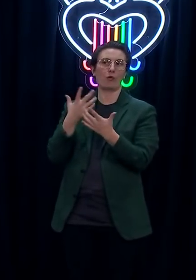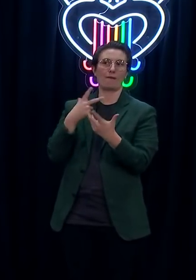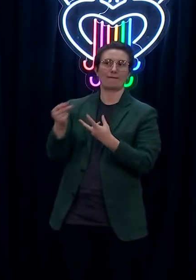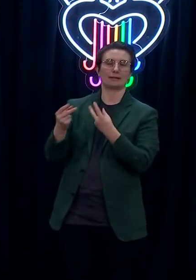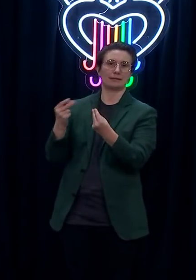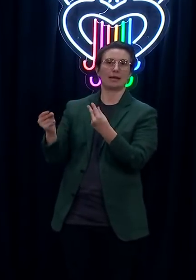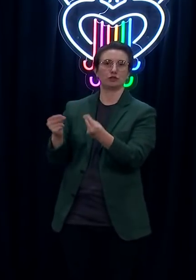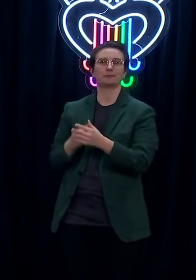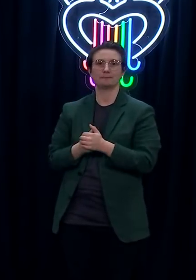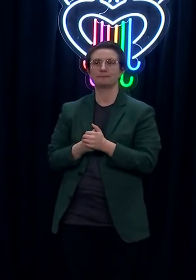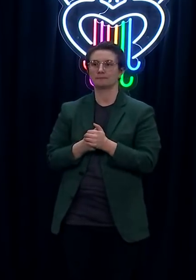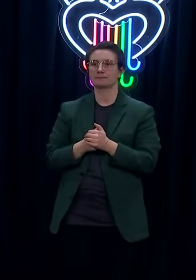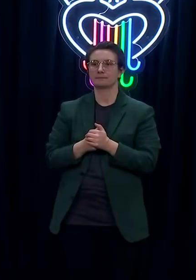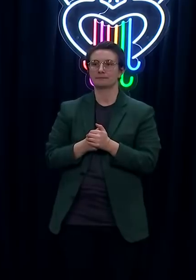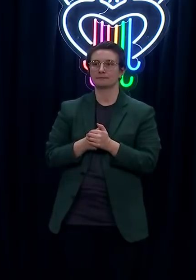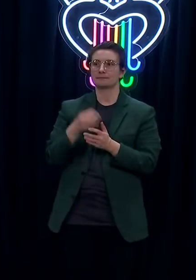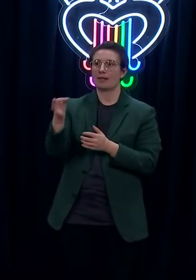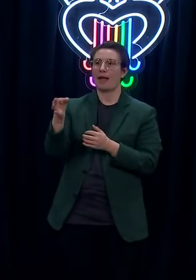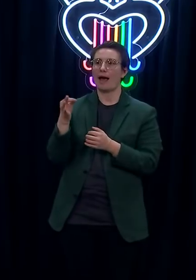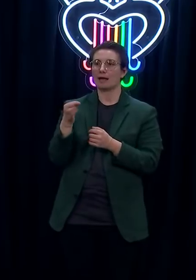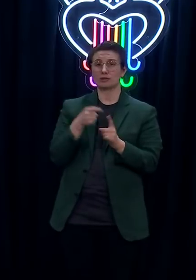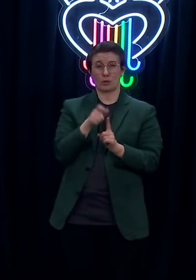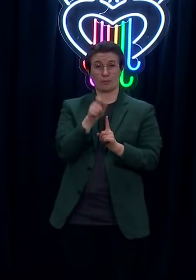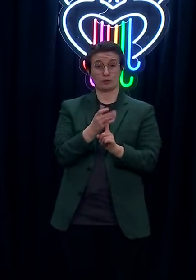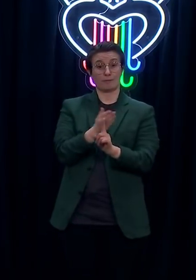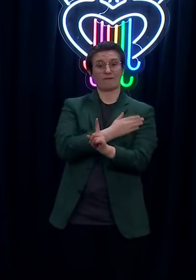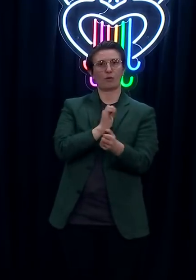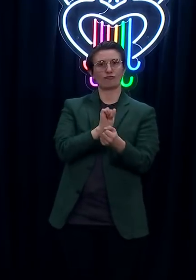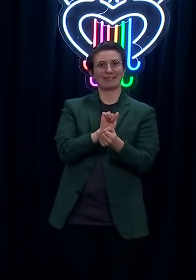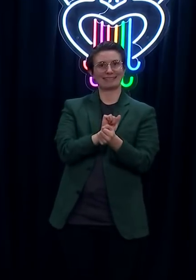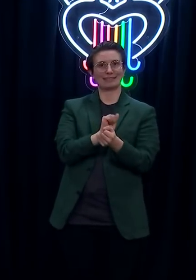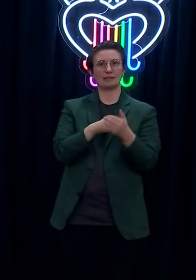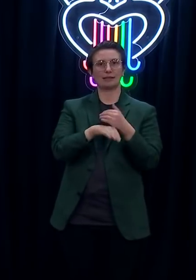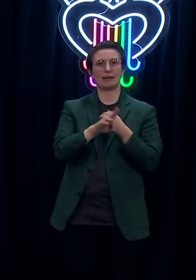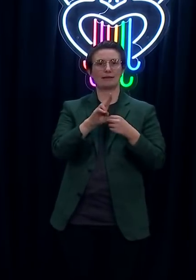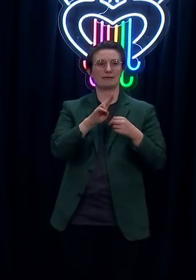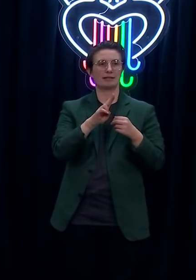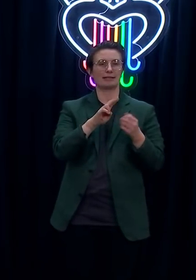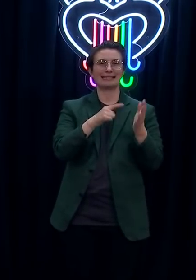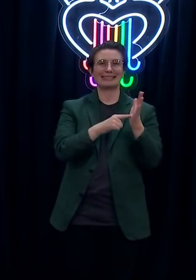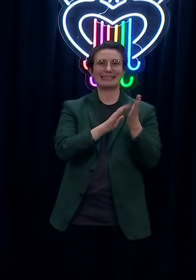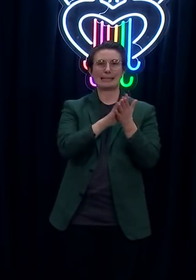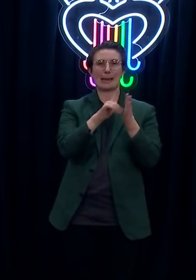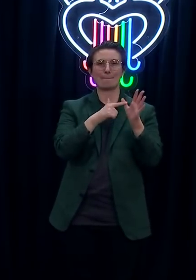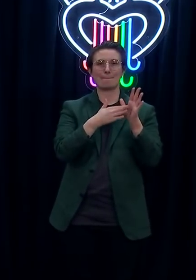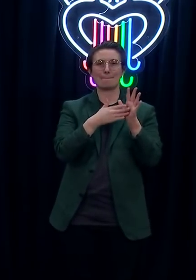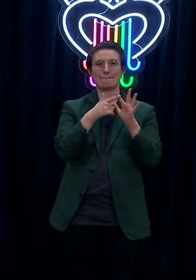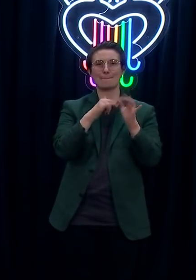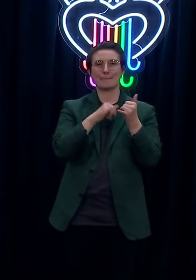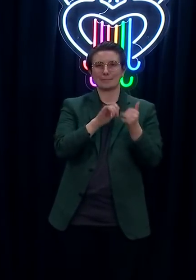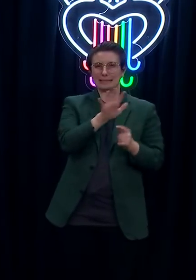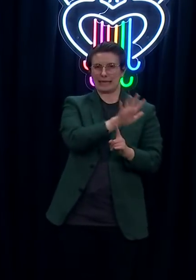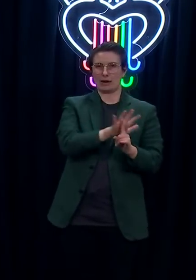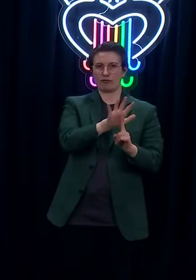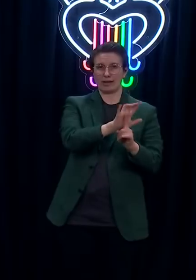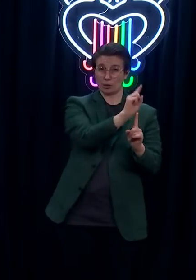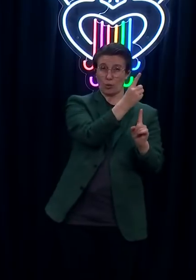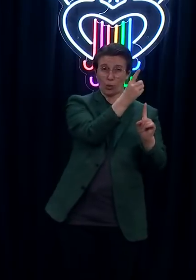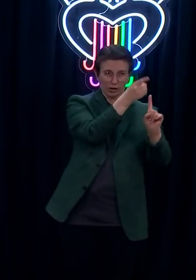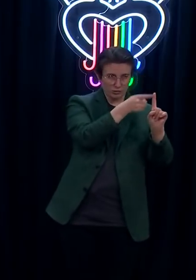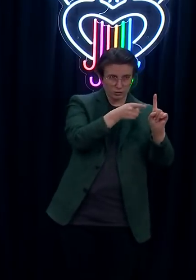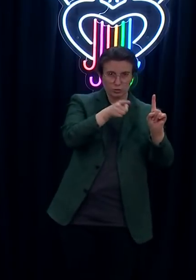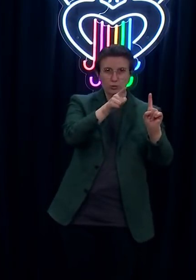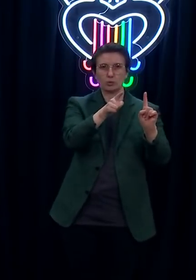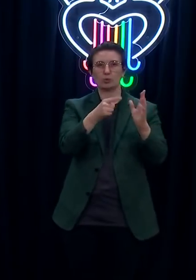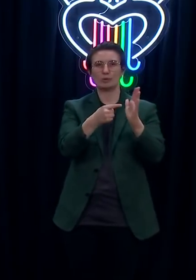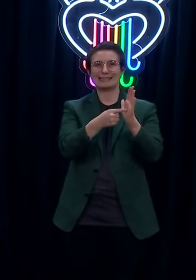person been and is it possible that they could be connected to that case right at the start of the outbreak that was kind of linked to the Thames